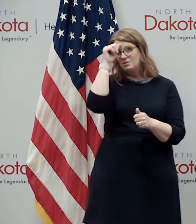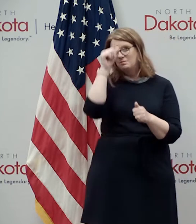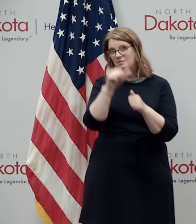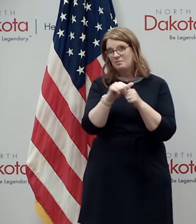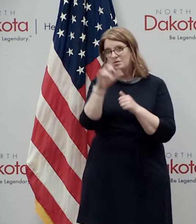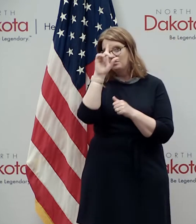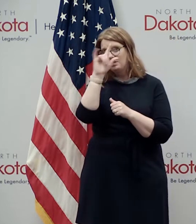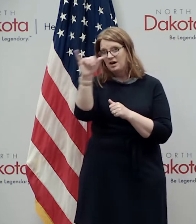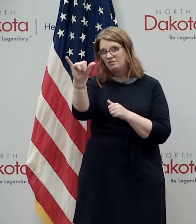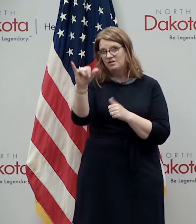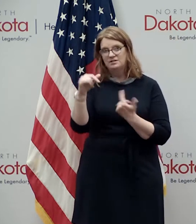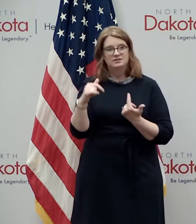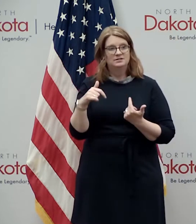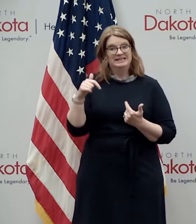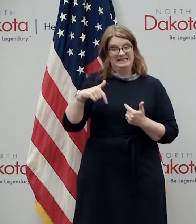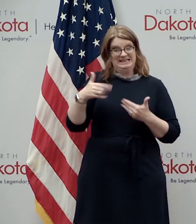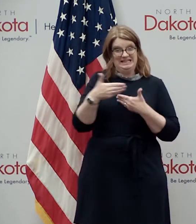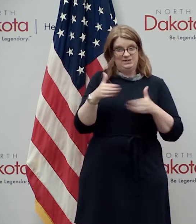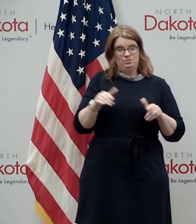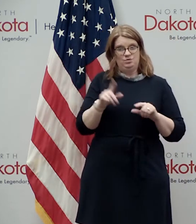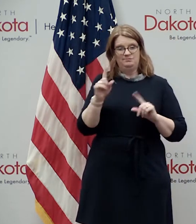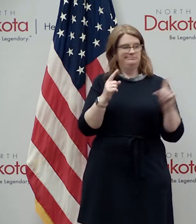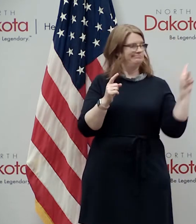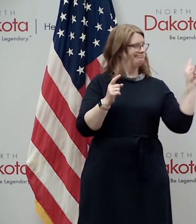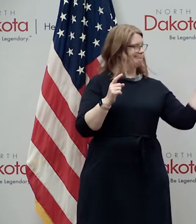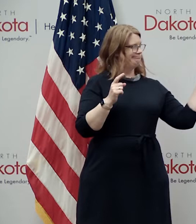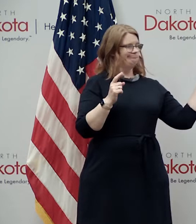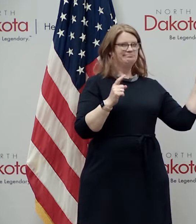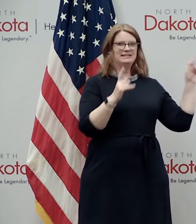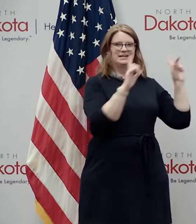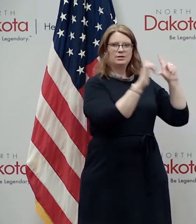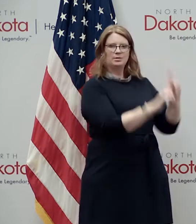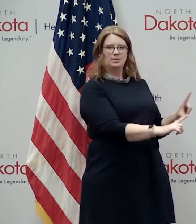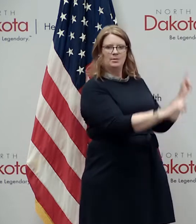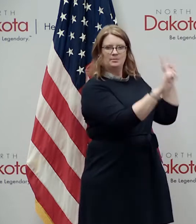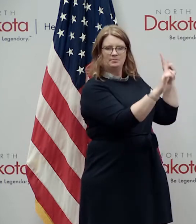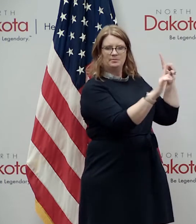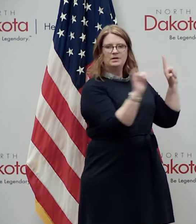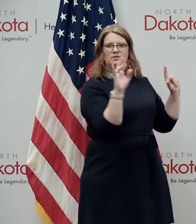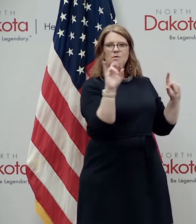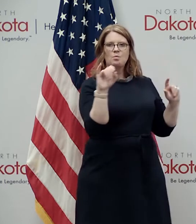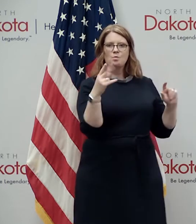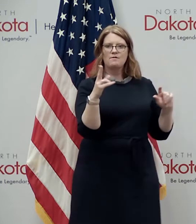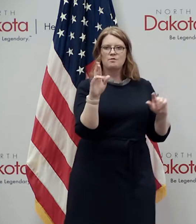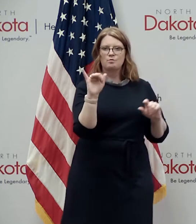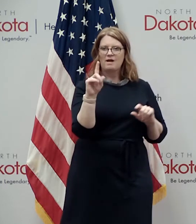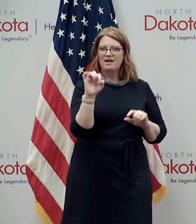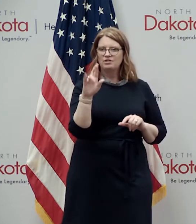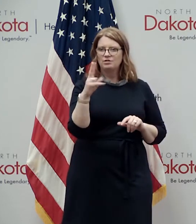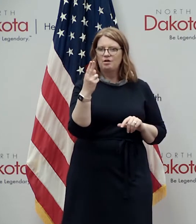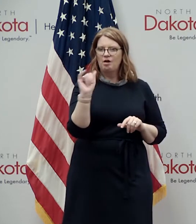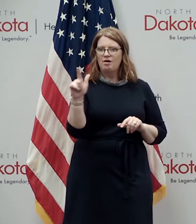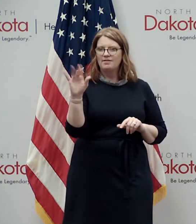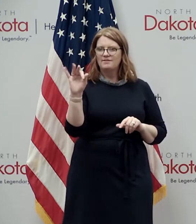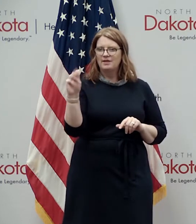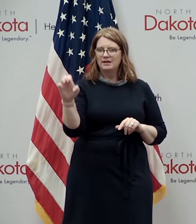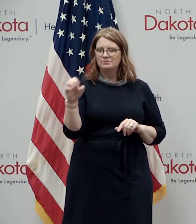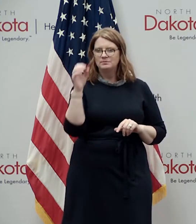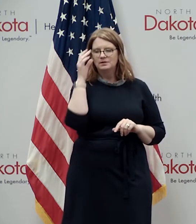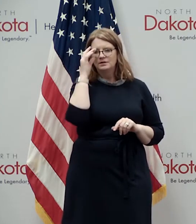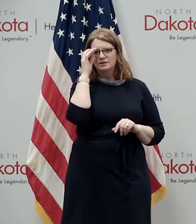portrait right outside this room on the hallway in uh with the roughrider hall of fame so again uh